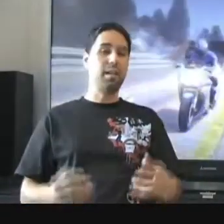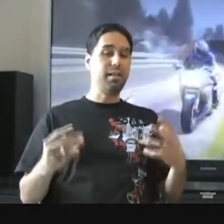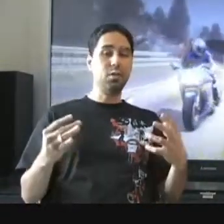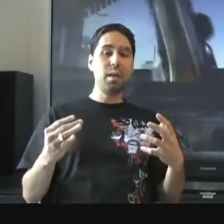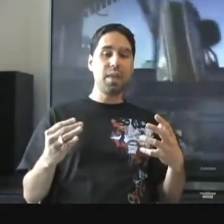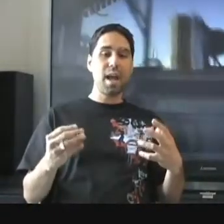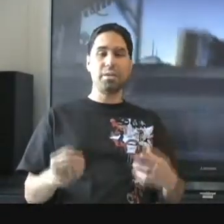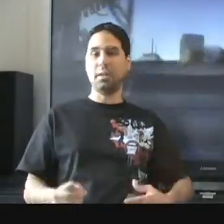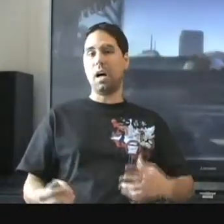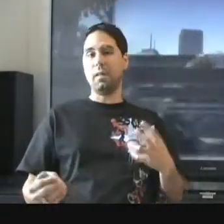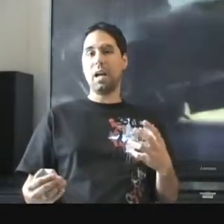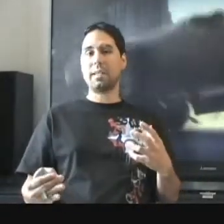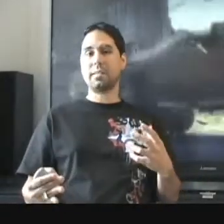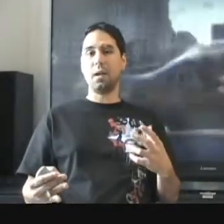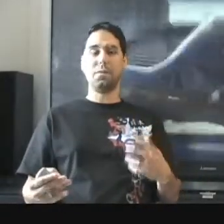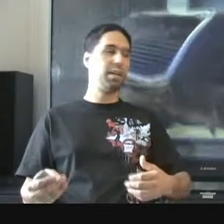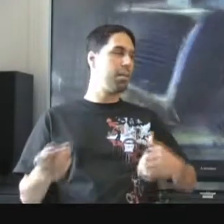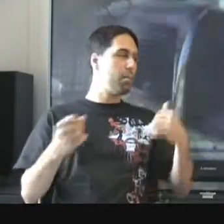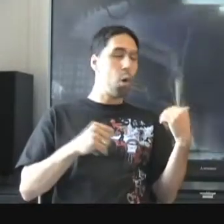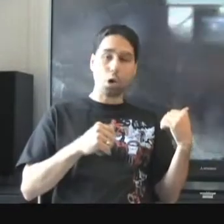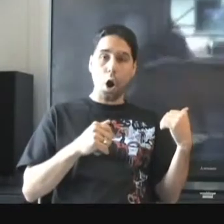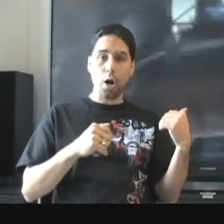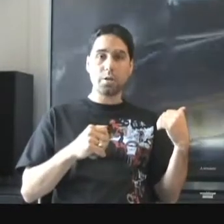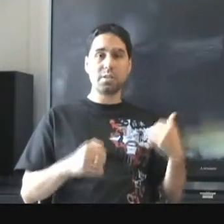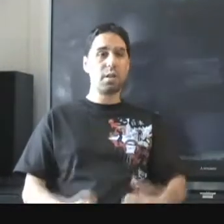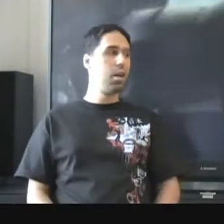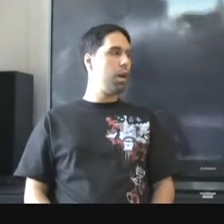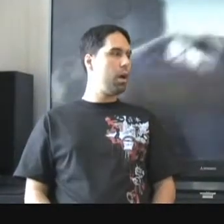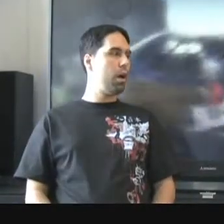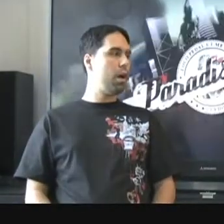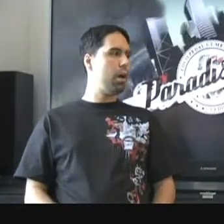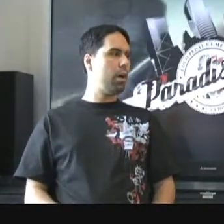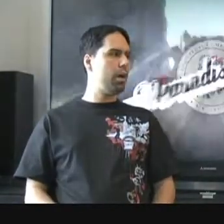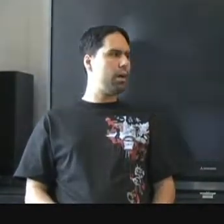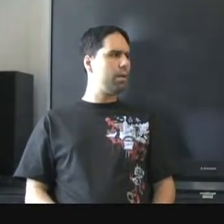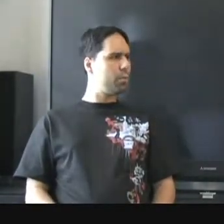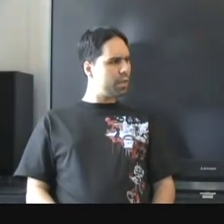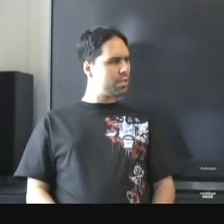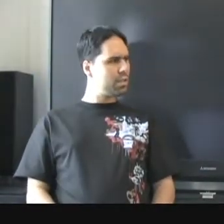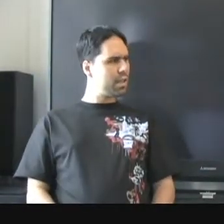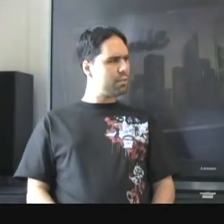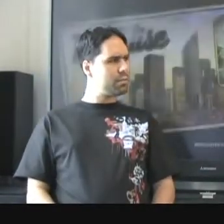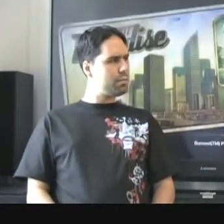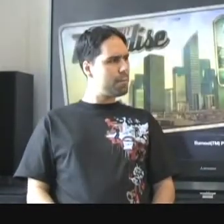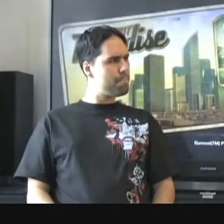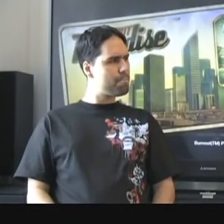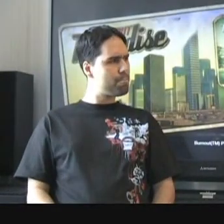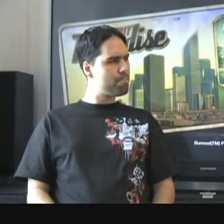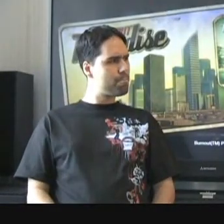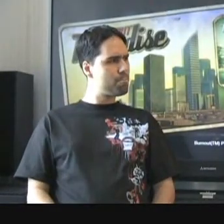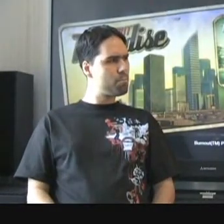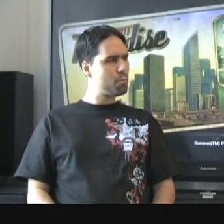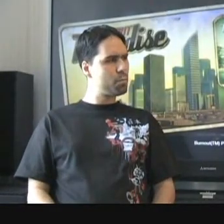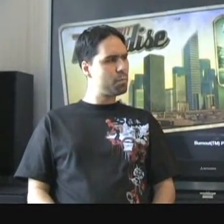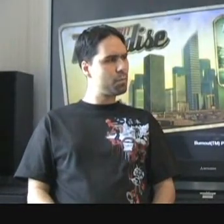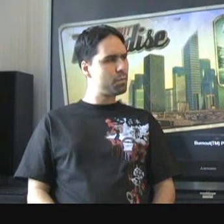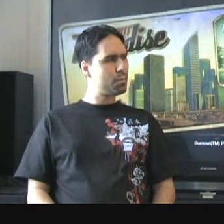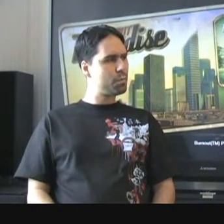in doing that, you're going to unlock stuff to get more cars. What else is there? See, when you do the burning root, you